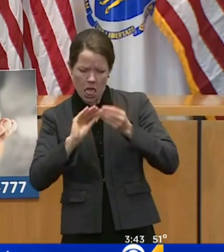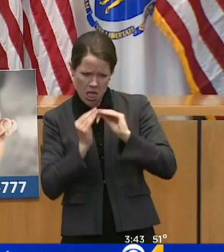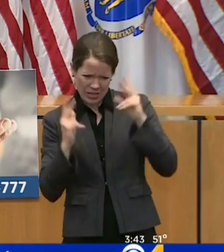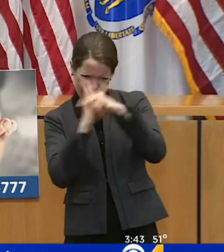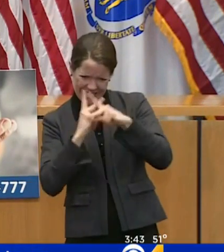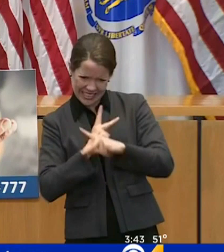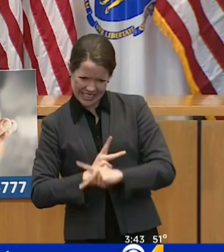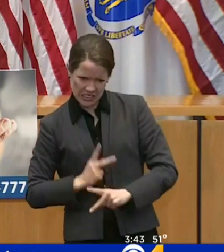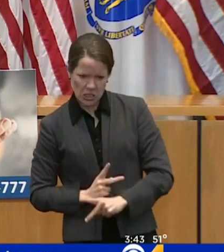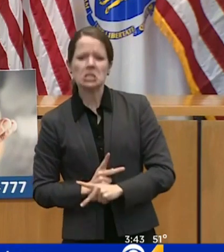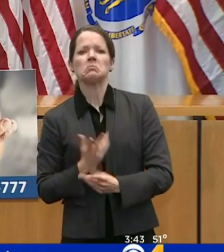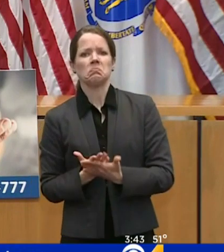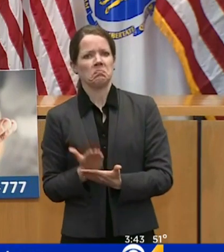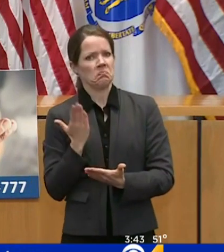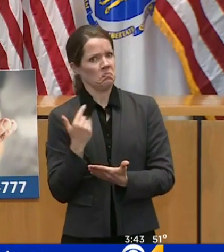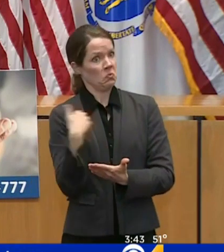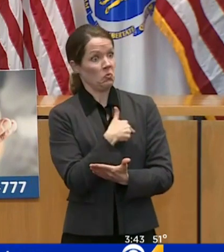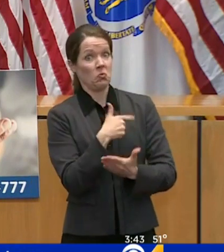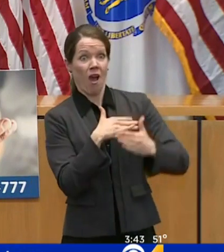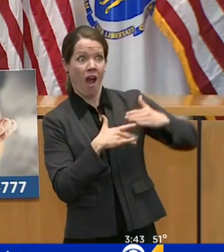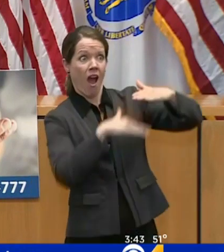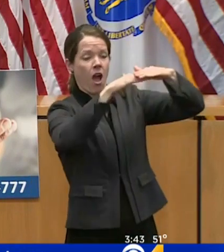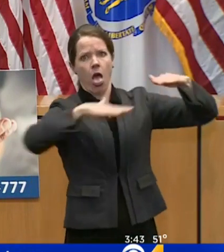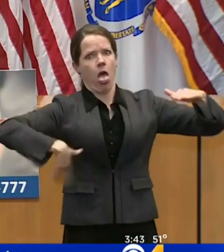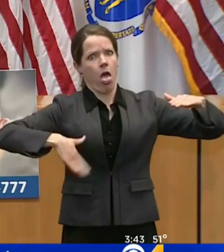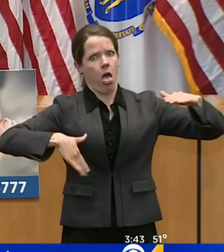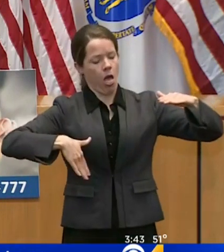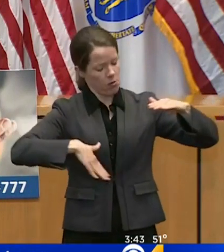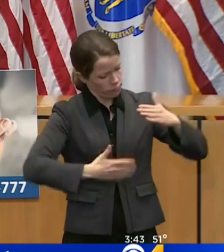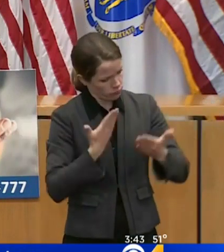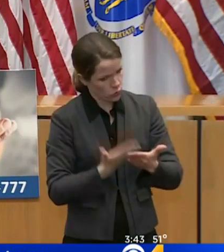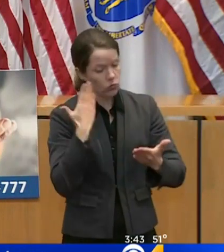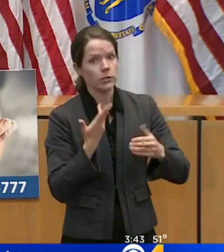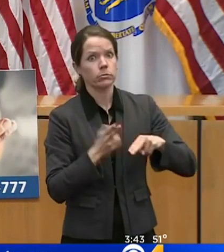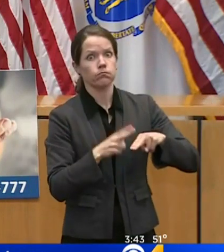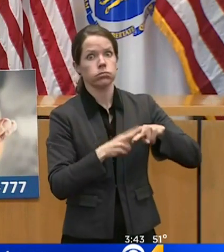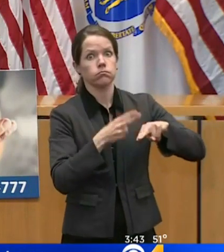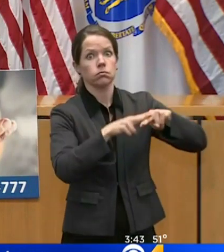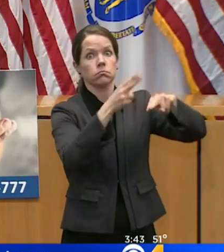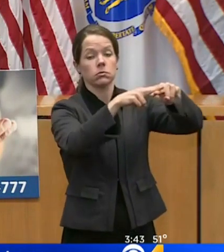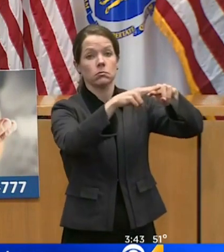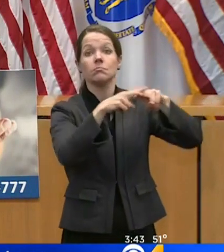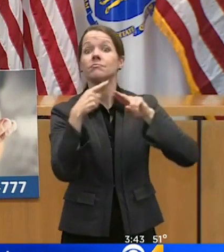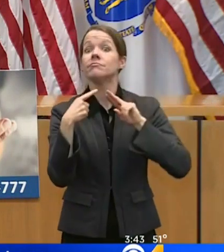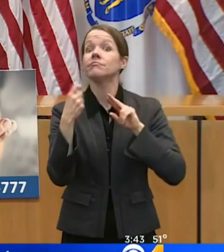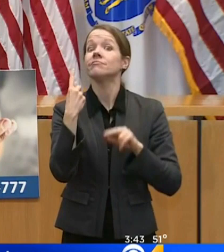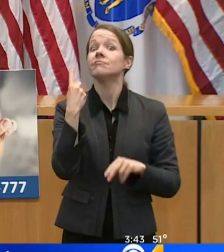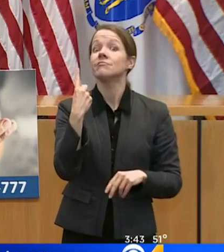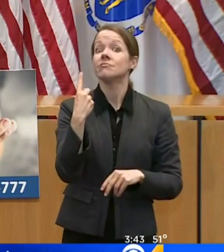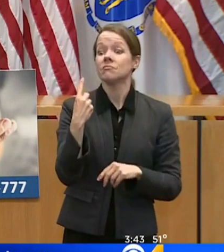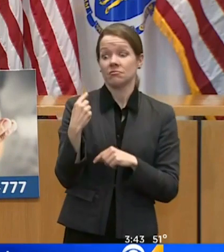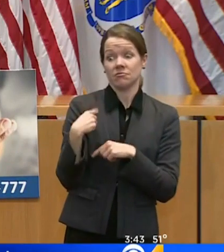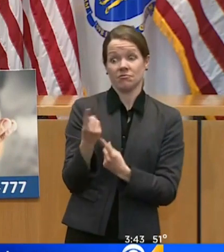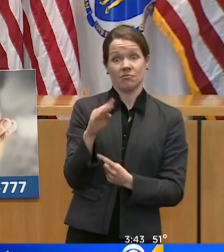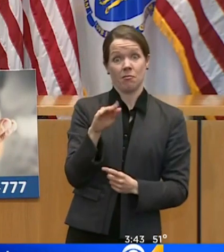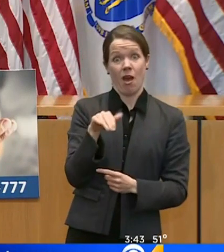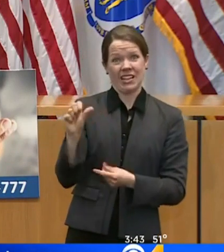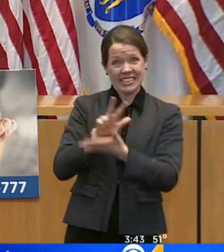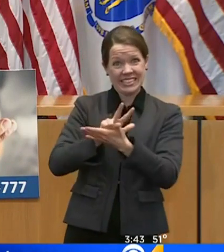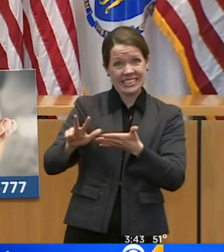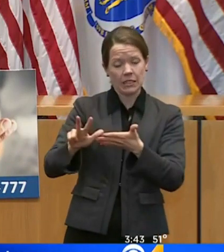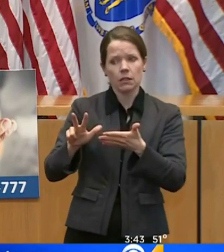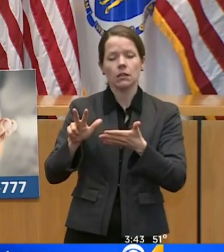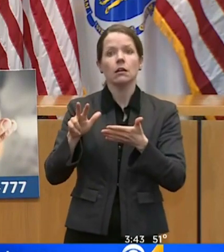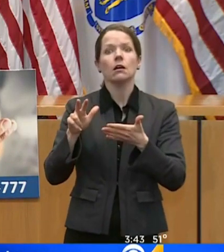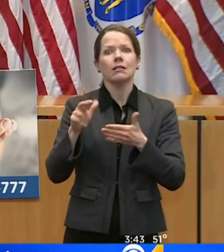pandemic. For example, the average new positive tests in Massachusetts has been rising steadily for three weeks.